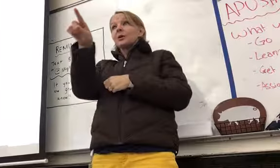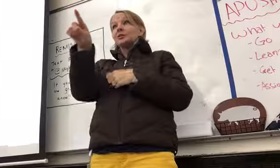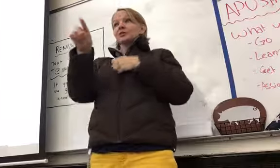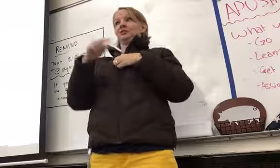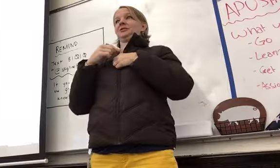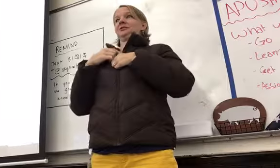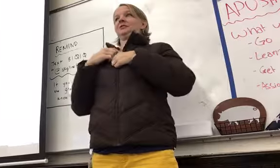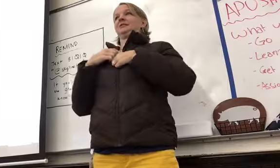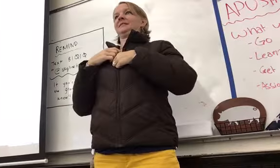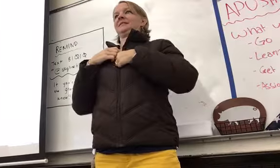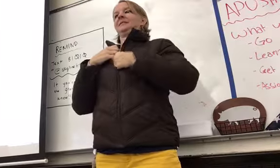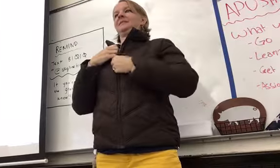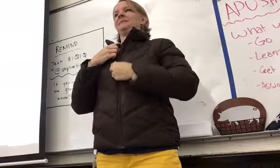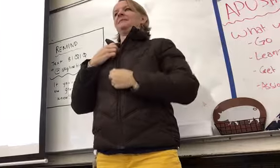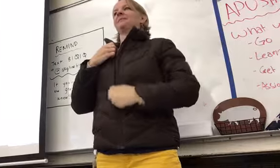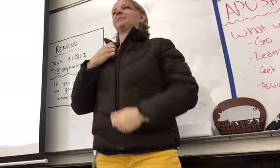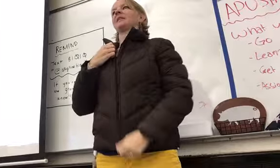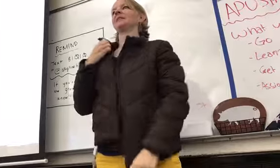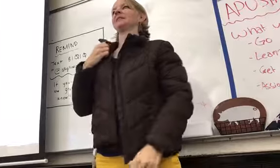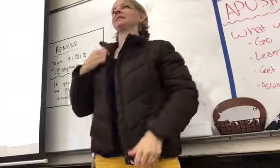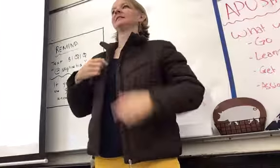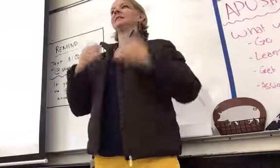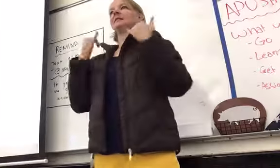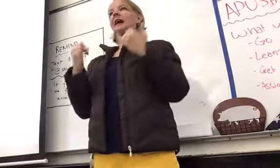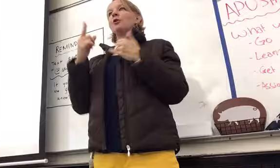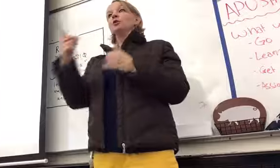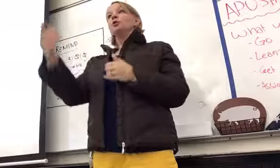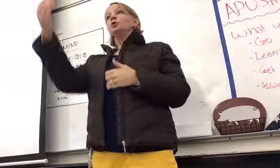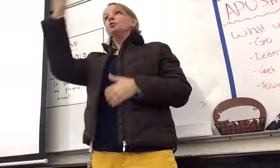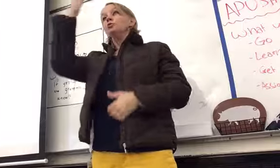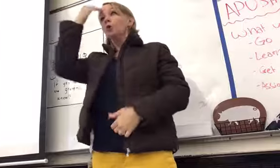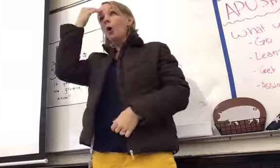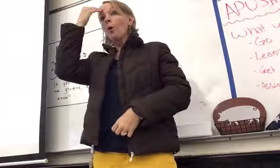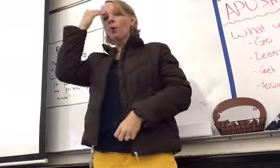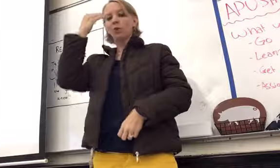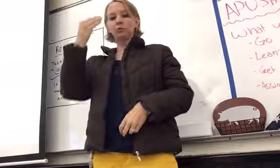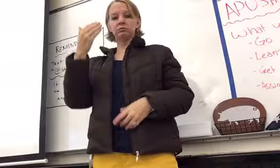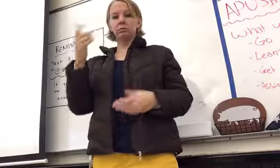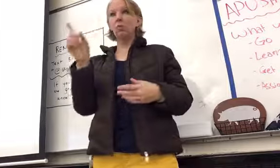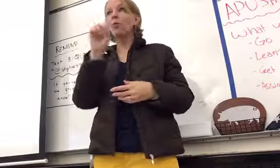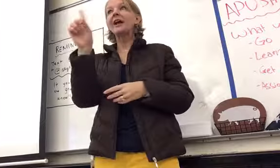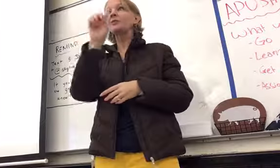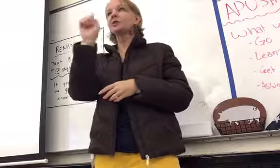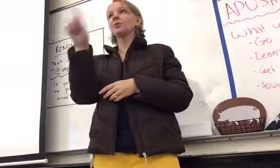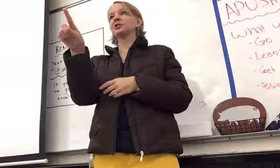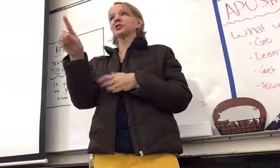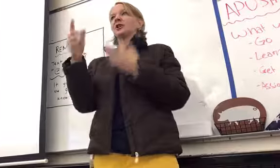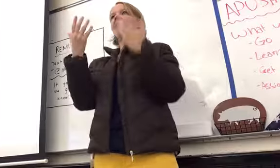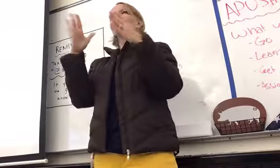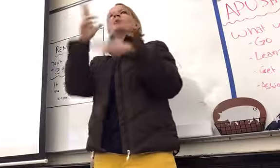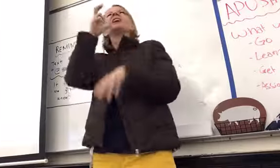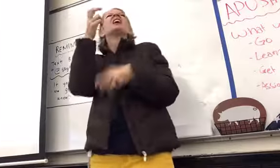Star it so that you know for sure where it is. Because I don't want to hear. I don't know what the question is.